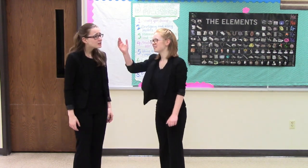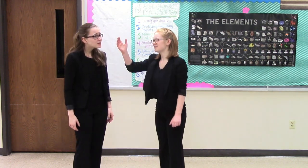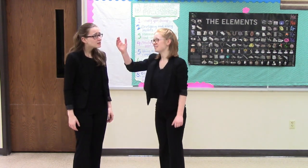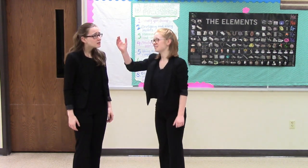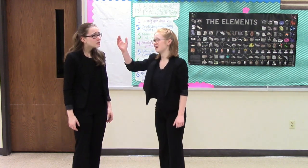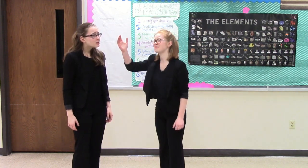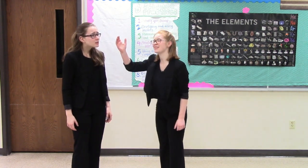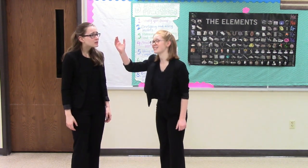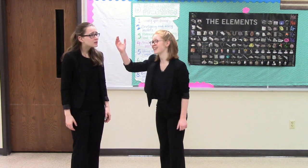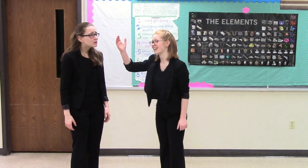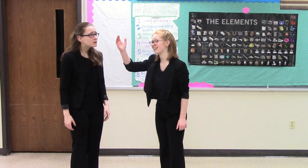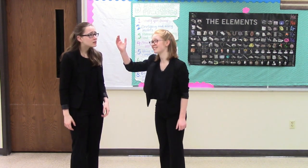I'm just kidding.